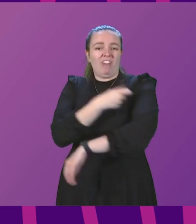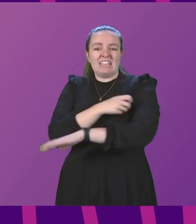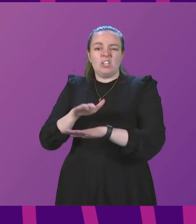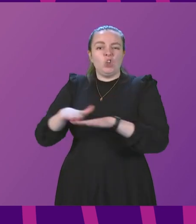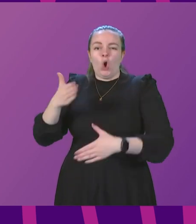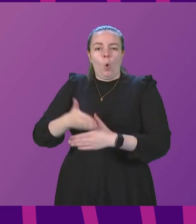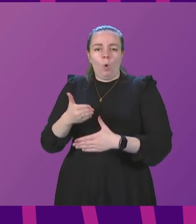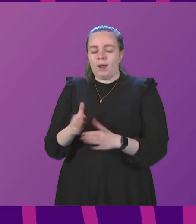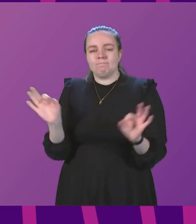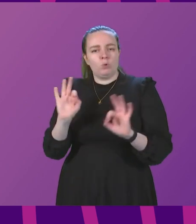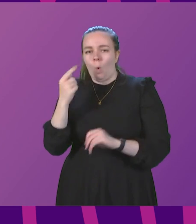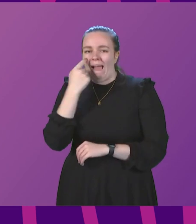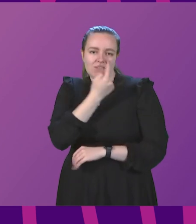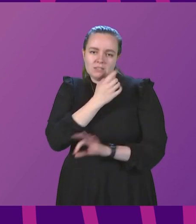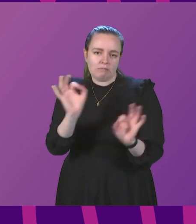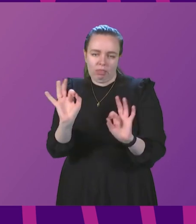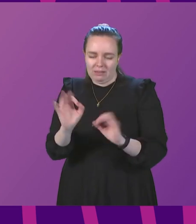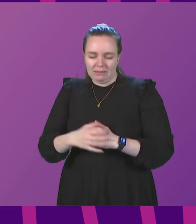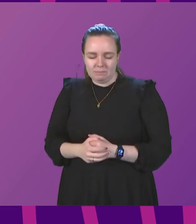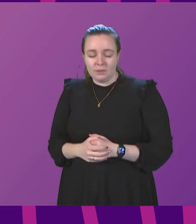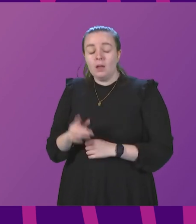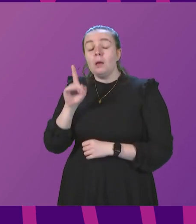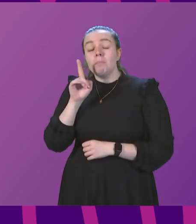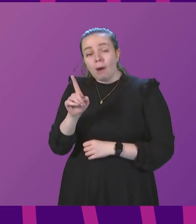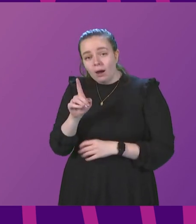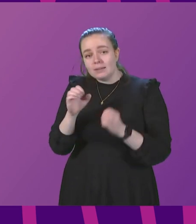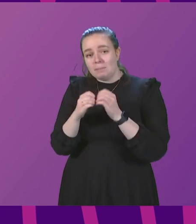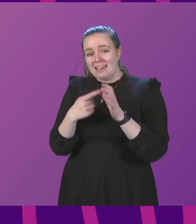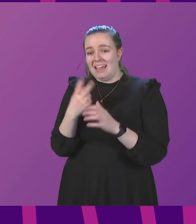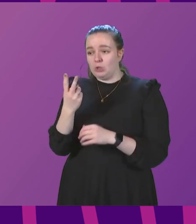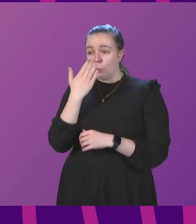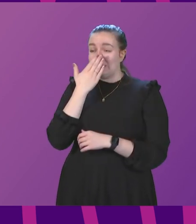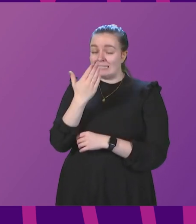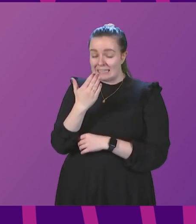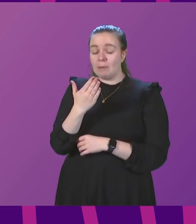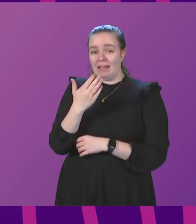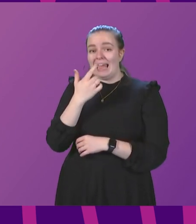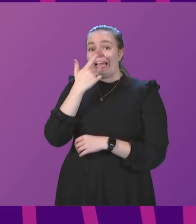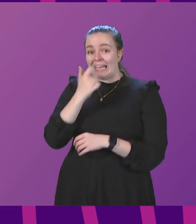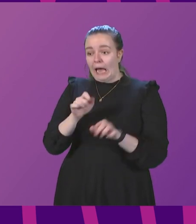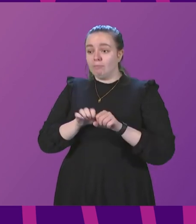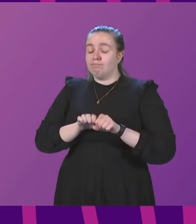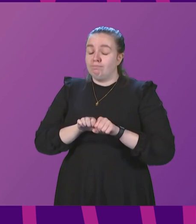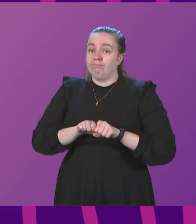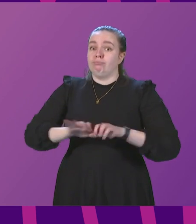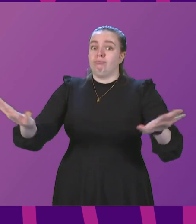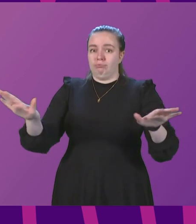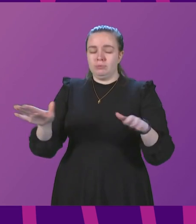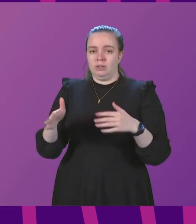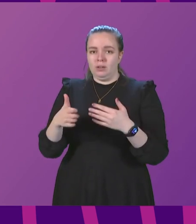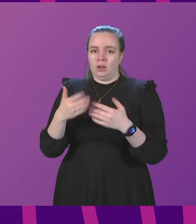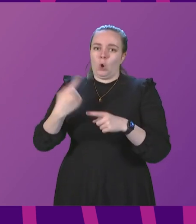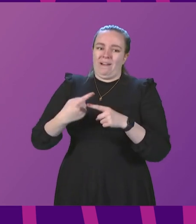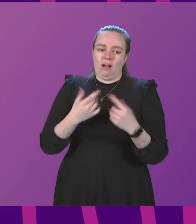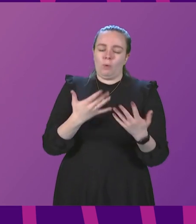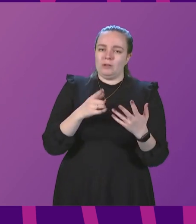by vaccines or previous infection. However, BA2 does appear to have the ability to outrun the main Omicron variant, which